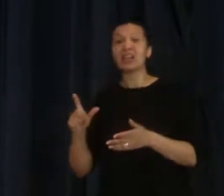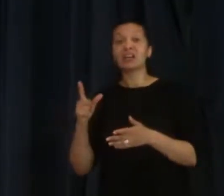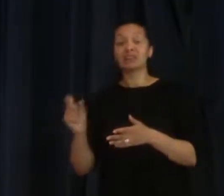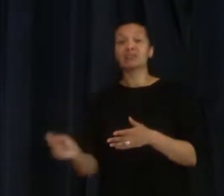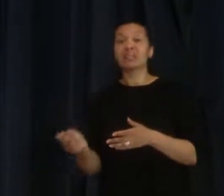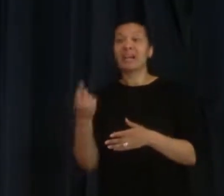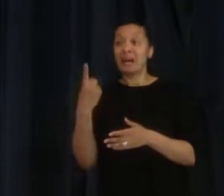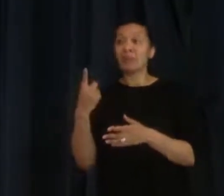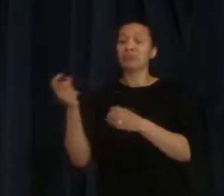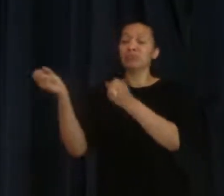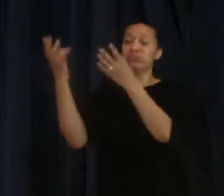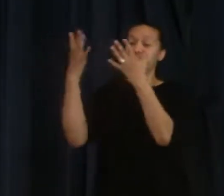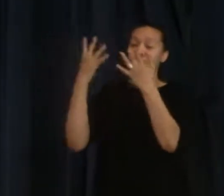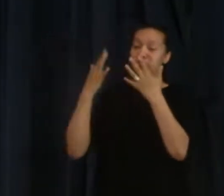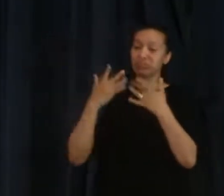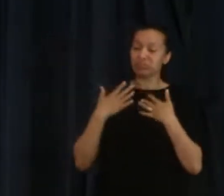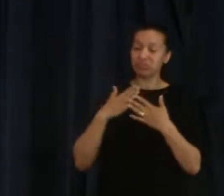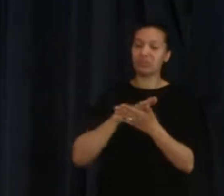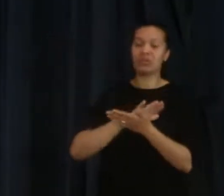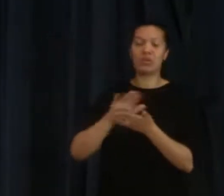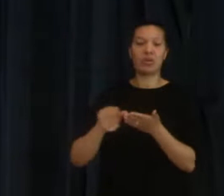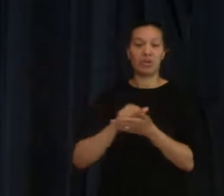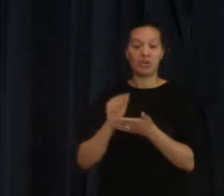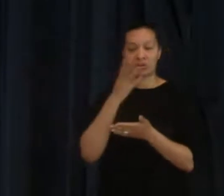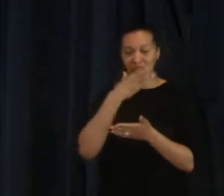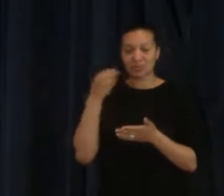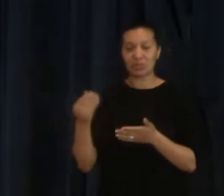it could be ten years down the line.